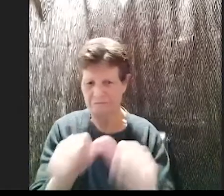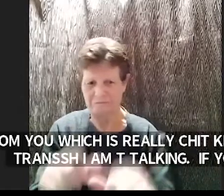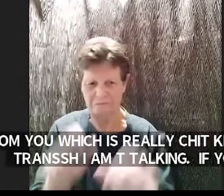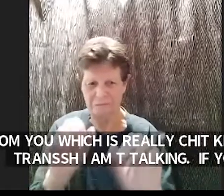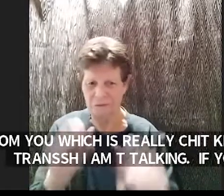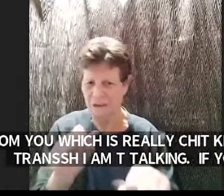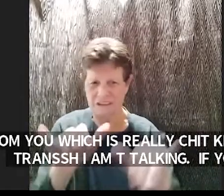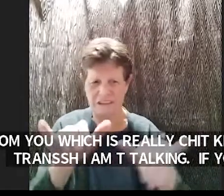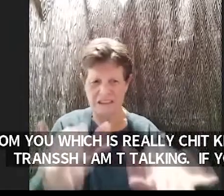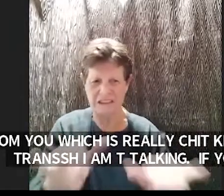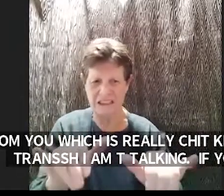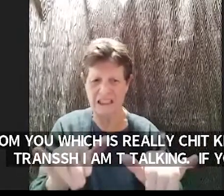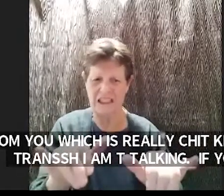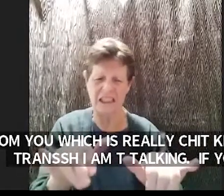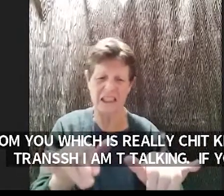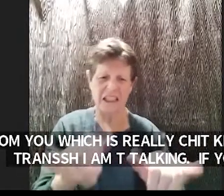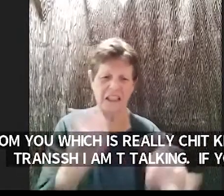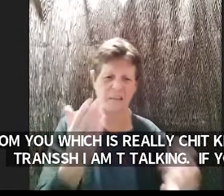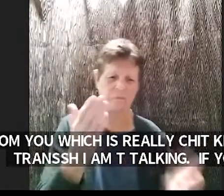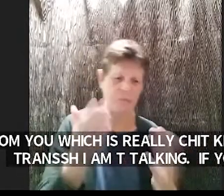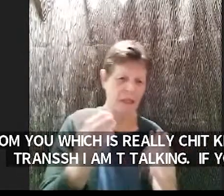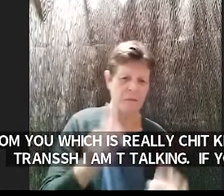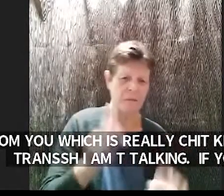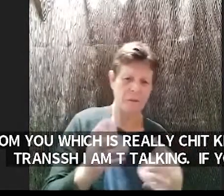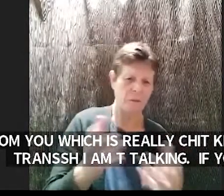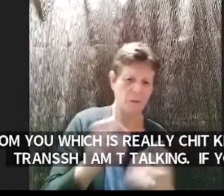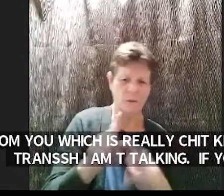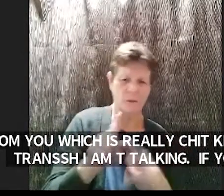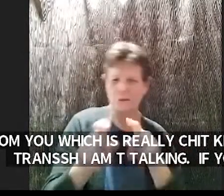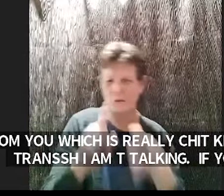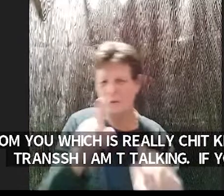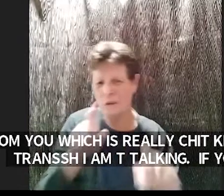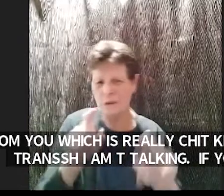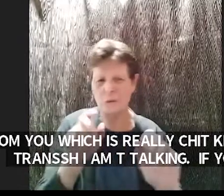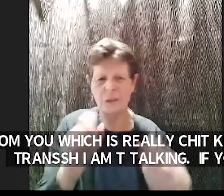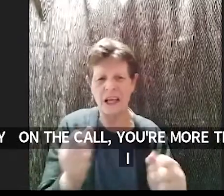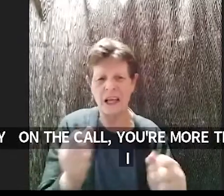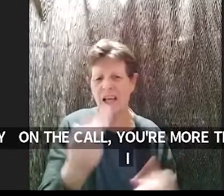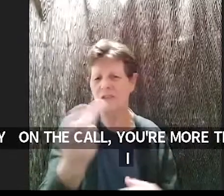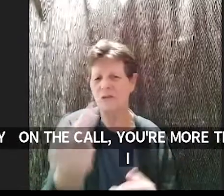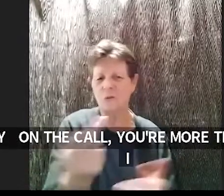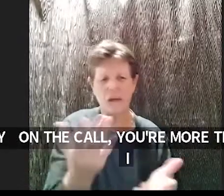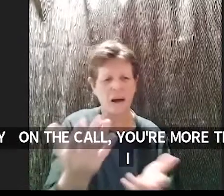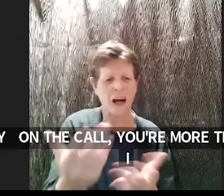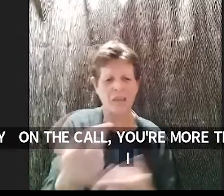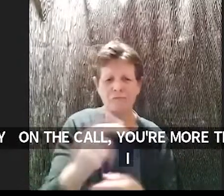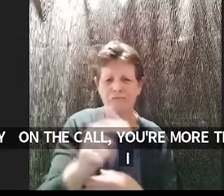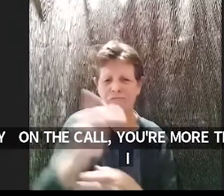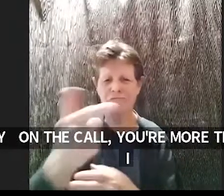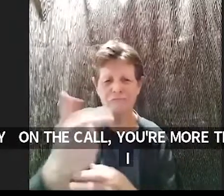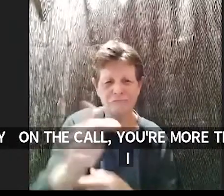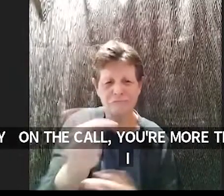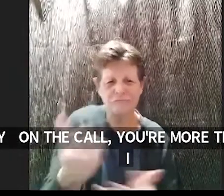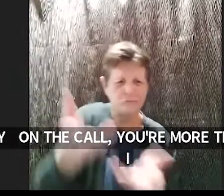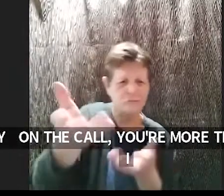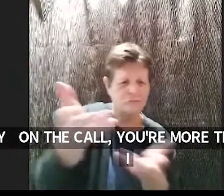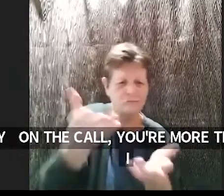you some questions or we can just chit chat i mean i don't have questions planned um flying by the seat of my pants